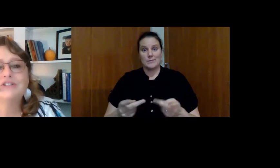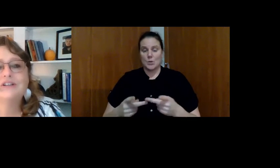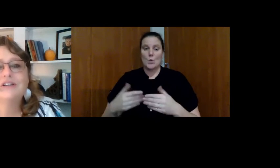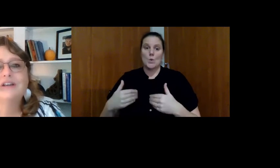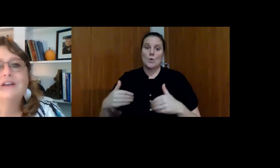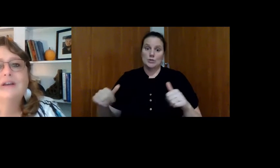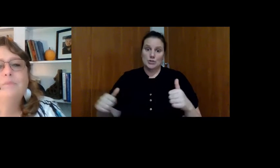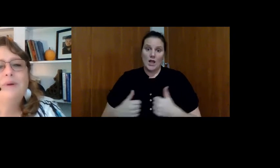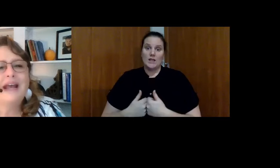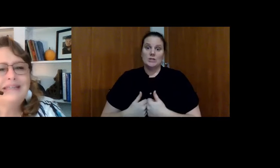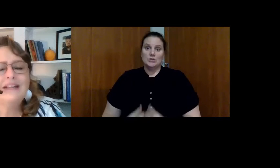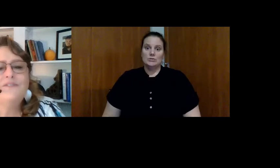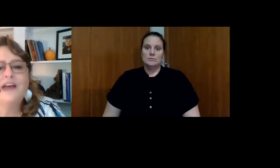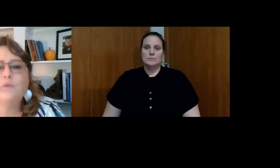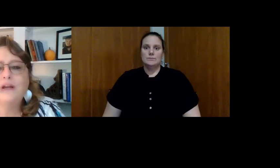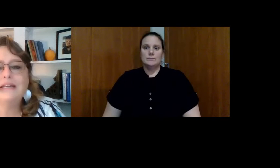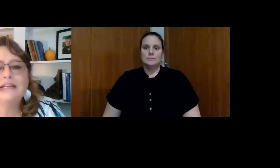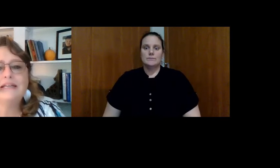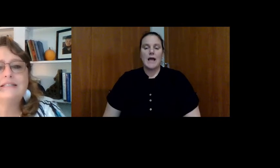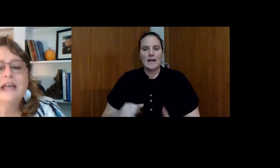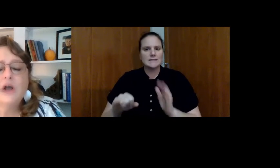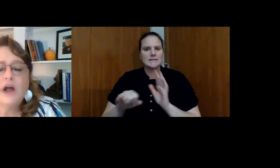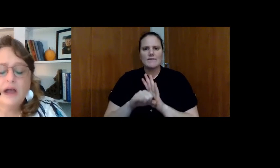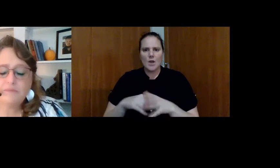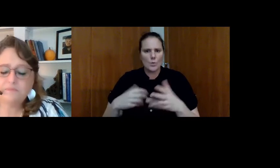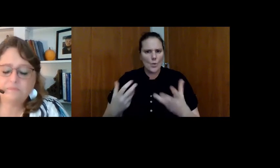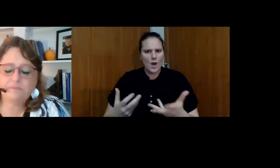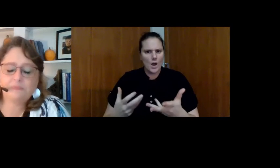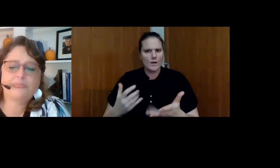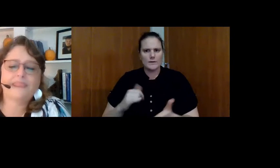challenge. But identify what it is.